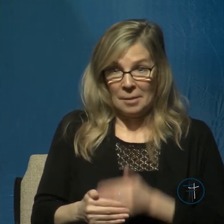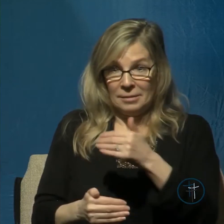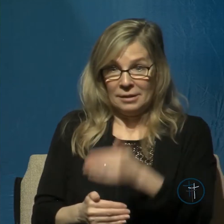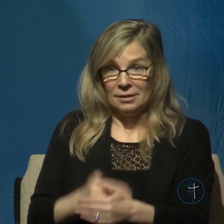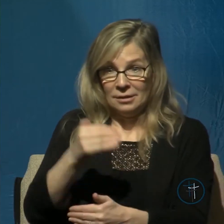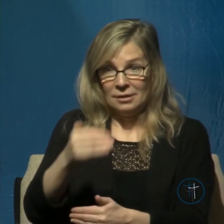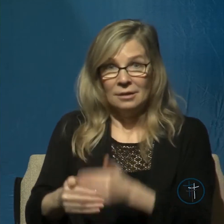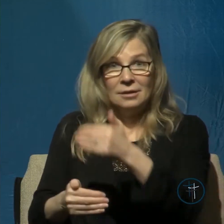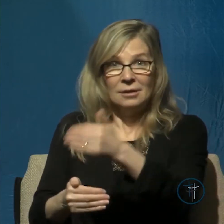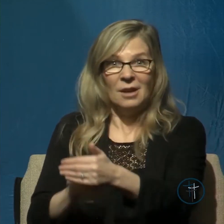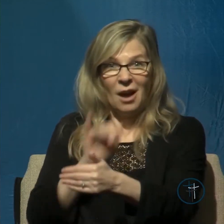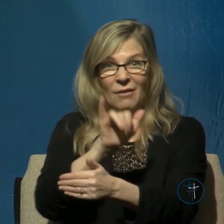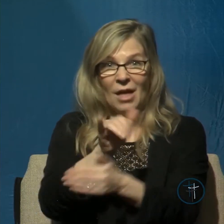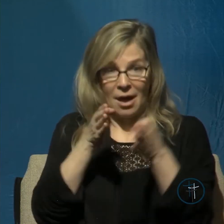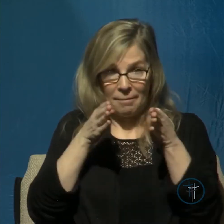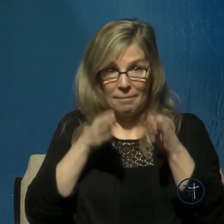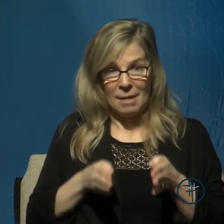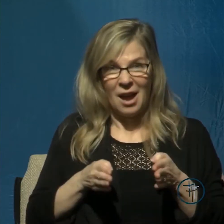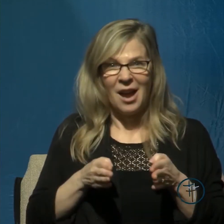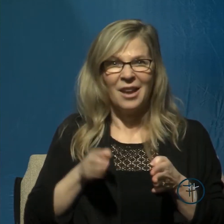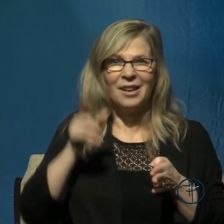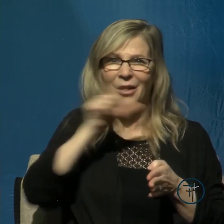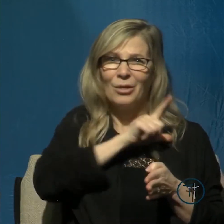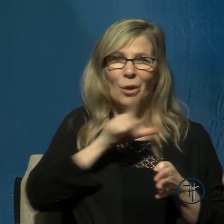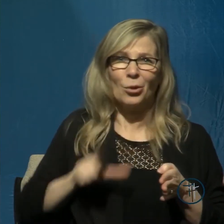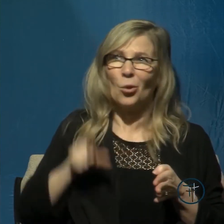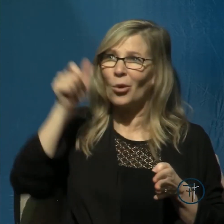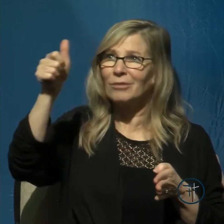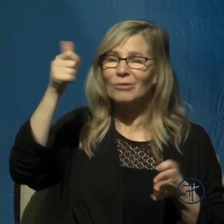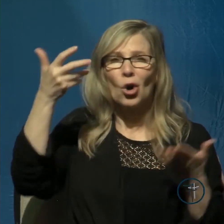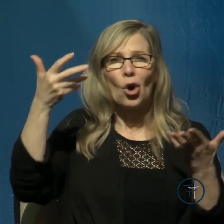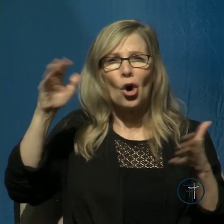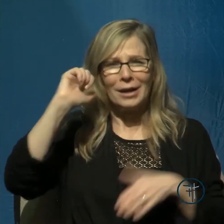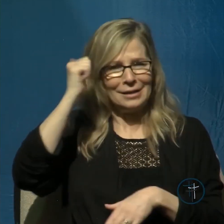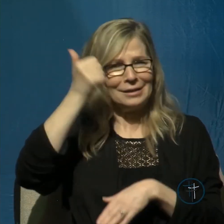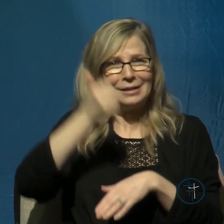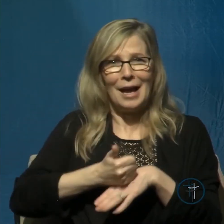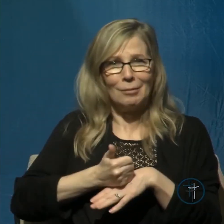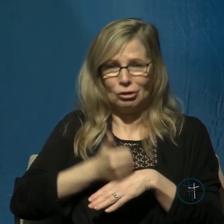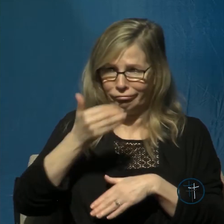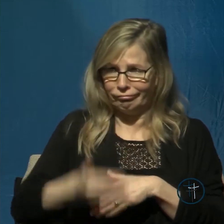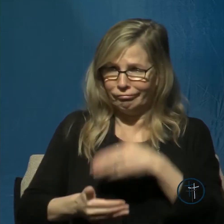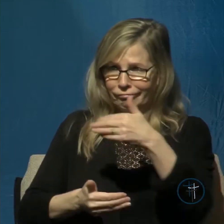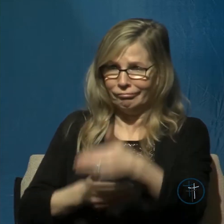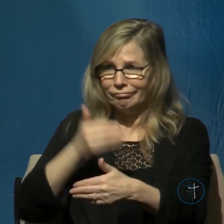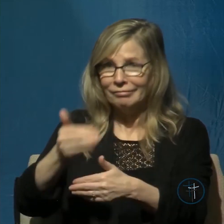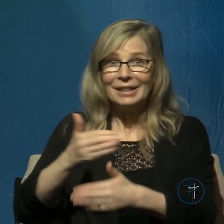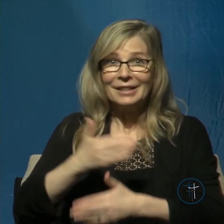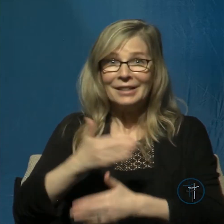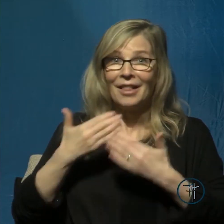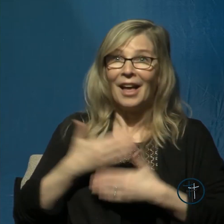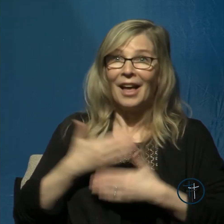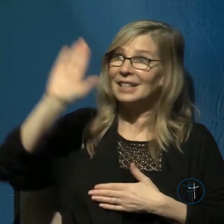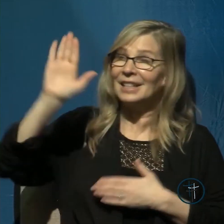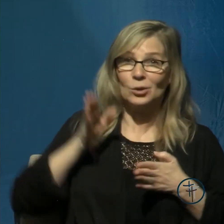established by the Lord, and he delights in his way. When he falls, he will not be hurled